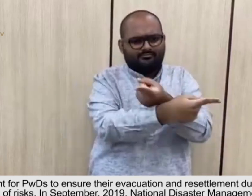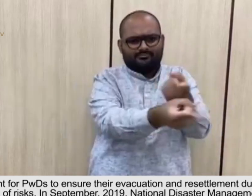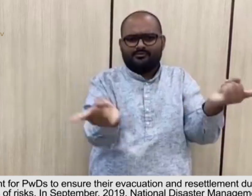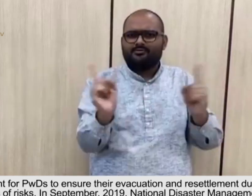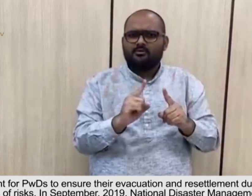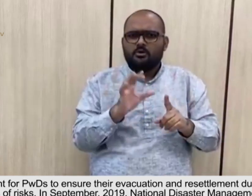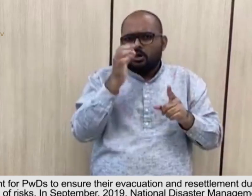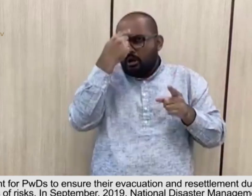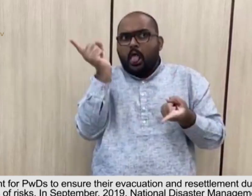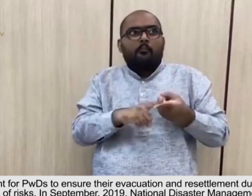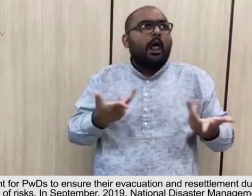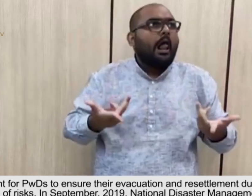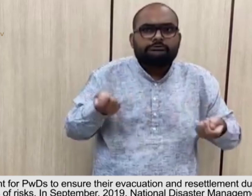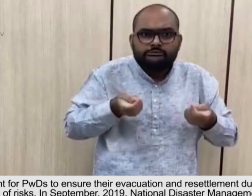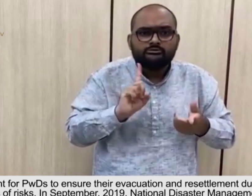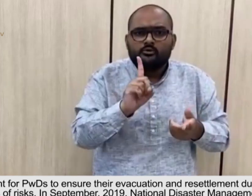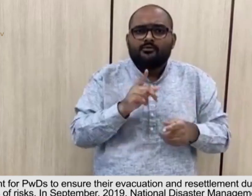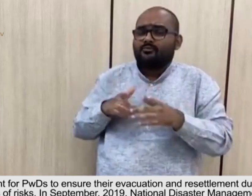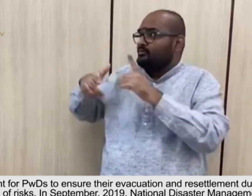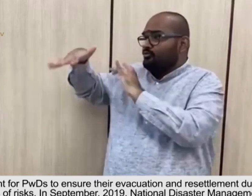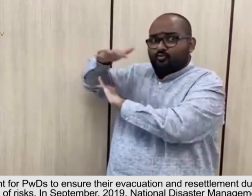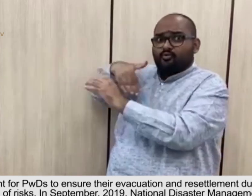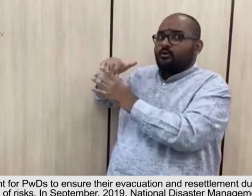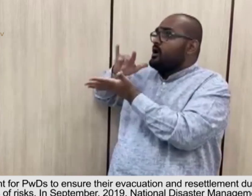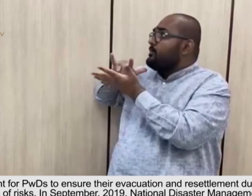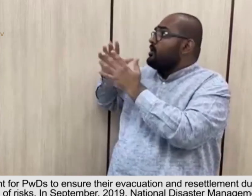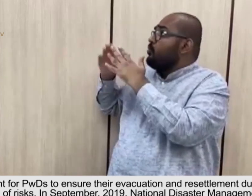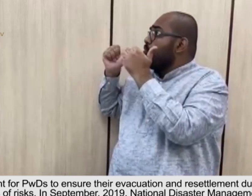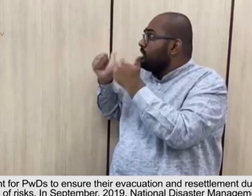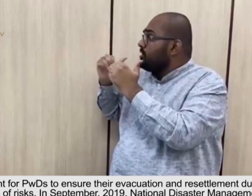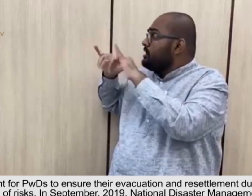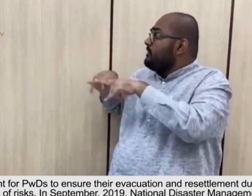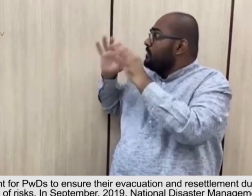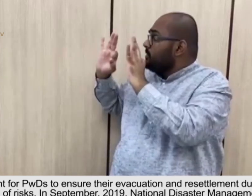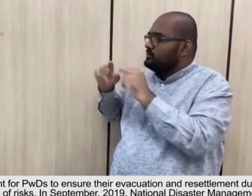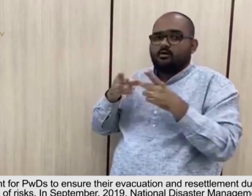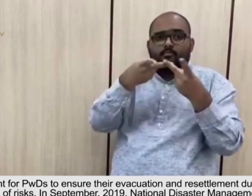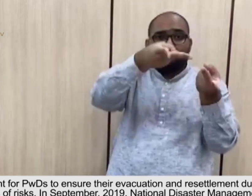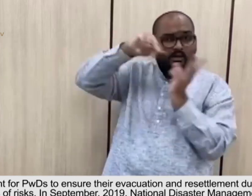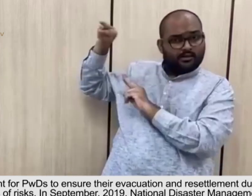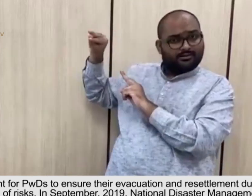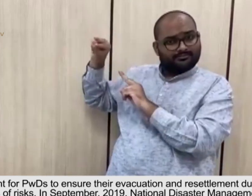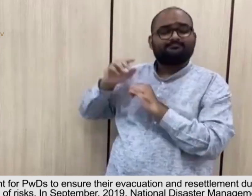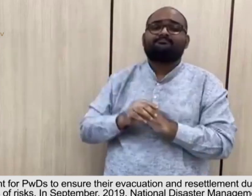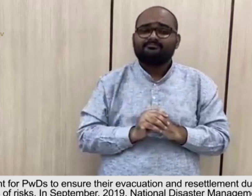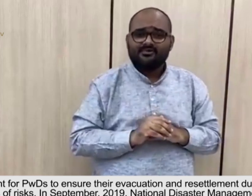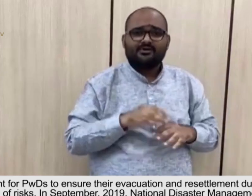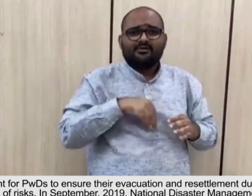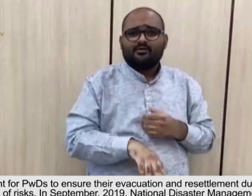.9 PWDs 10.9 to ensure their evacuation and resettlement 10.9 the time of situation